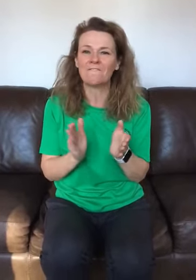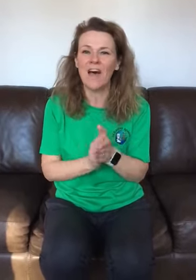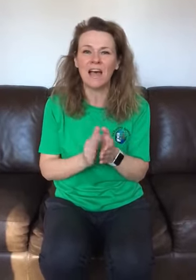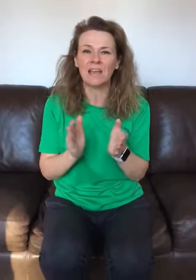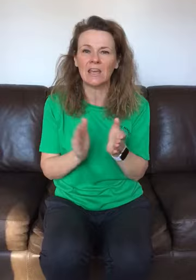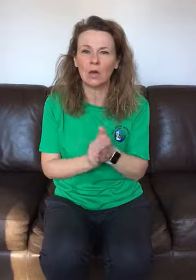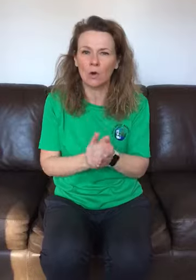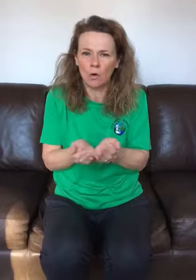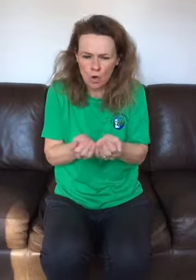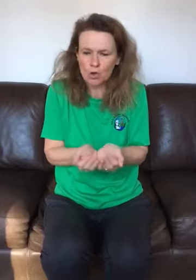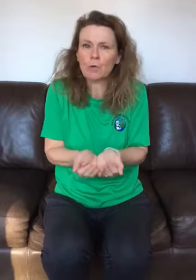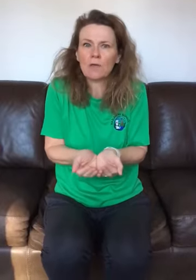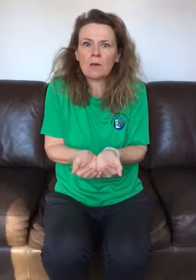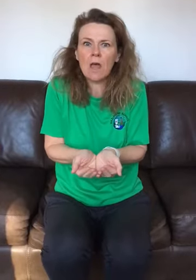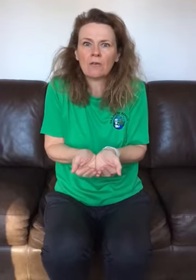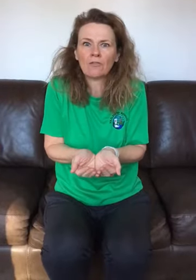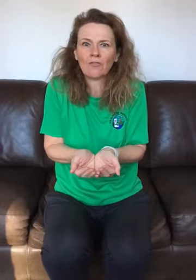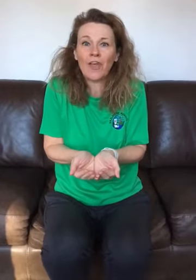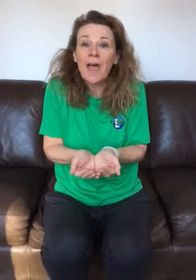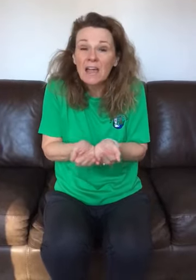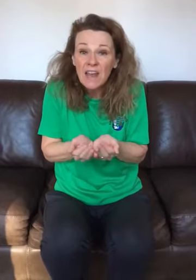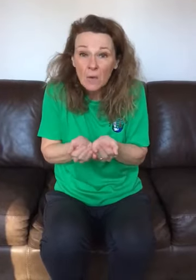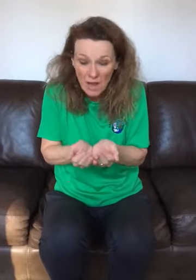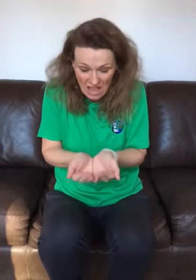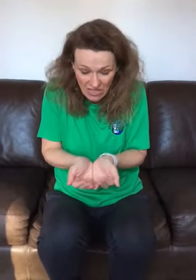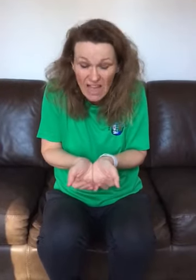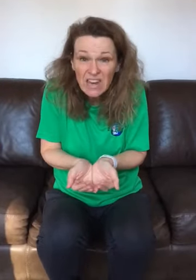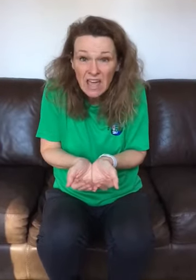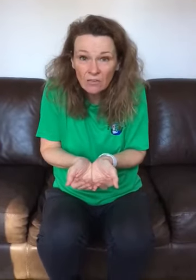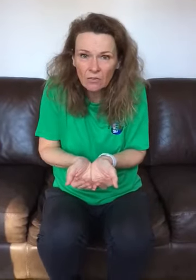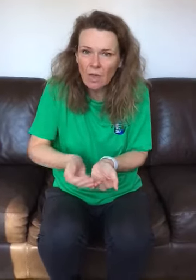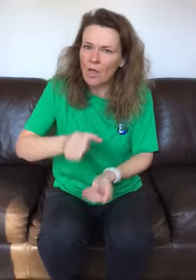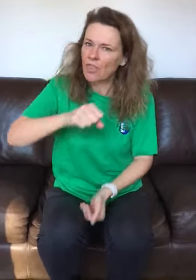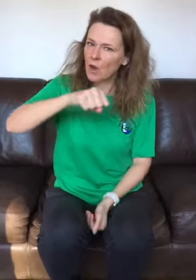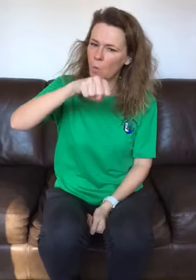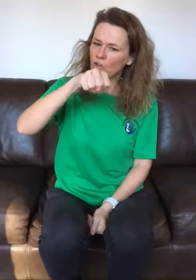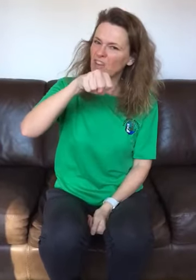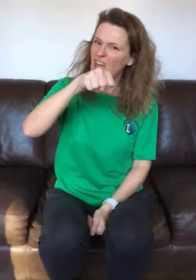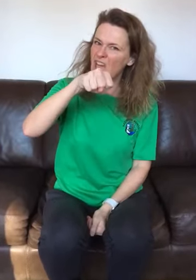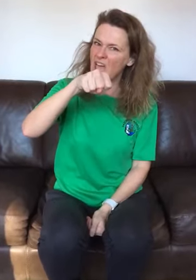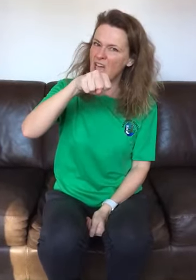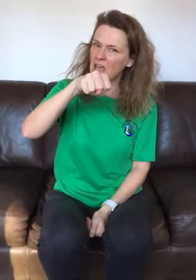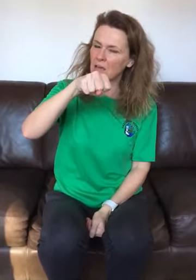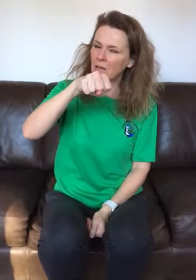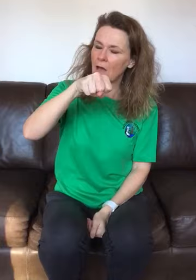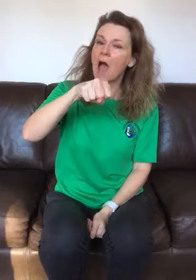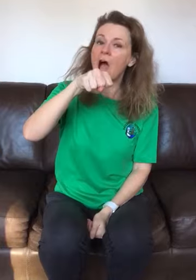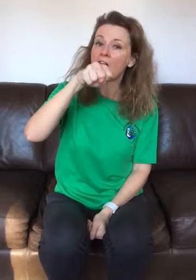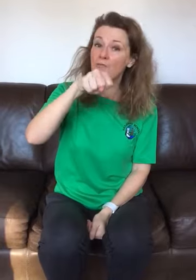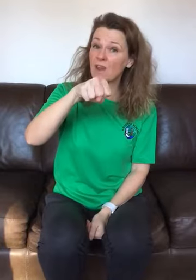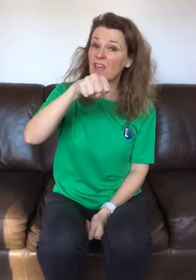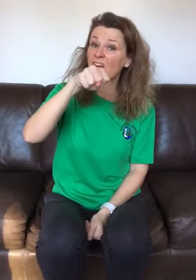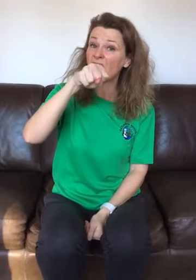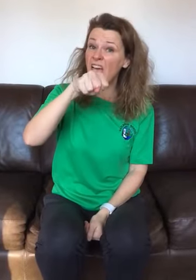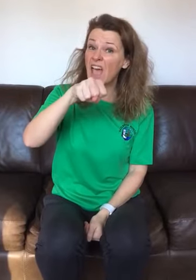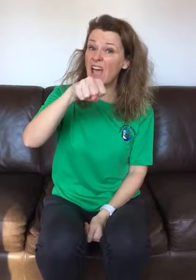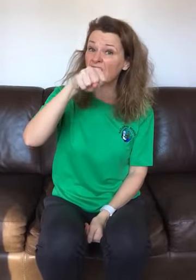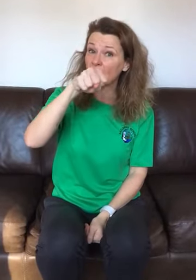valley oh show me your nests now in that nest there was an egg a rare egg a